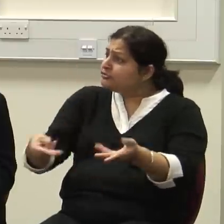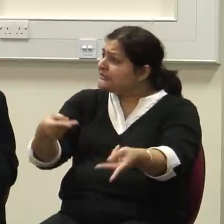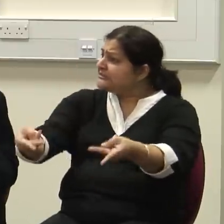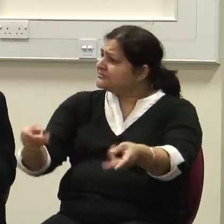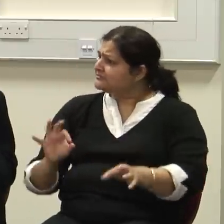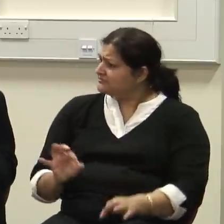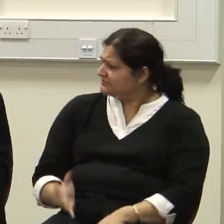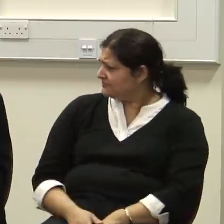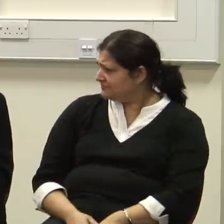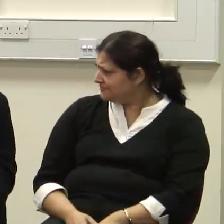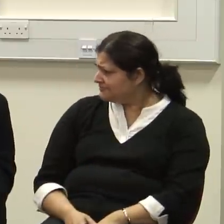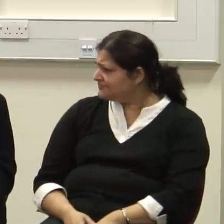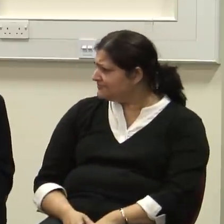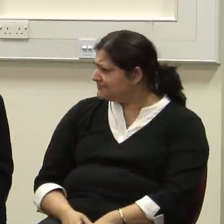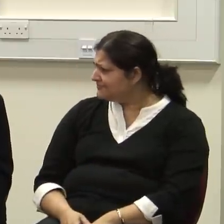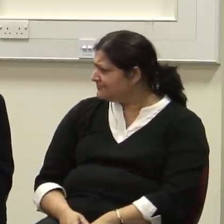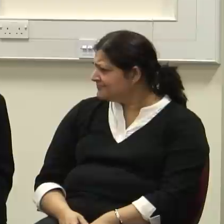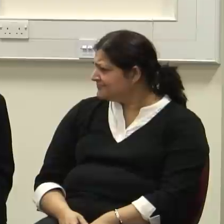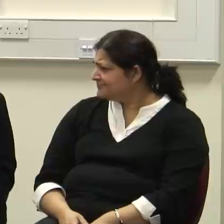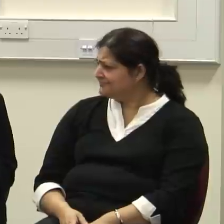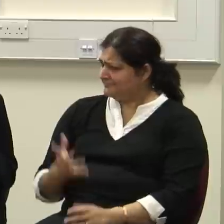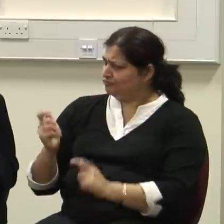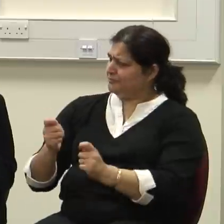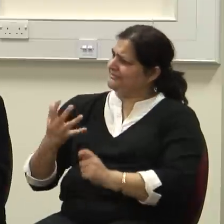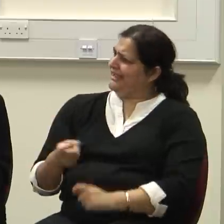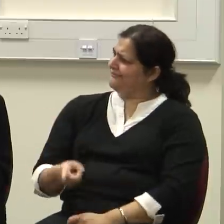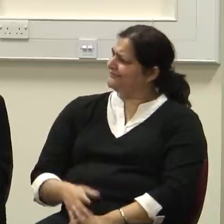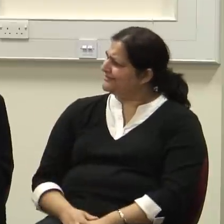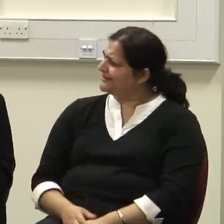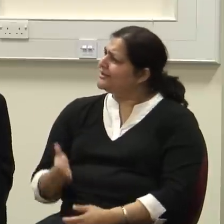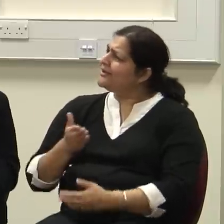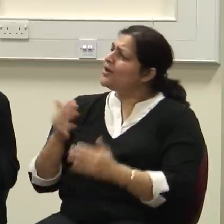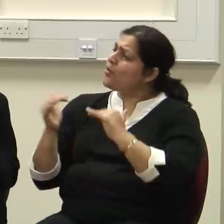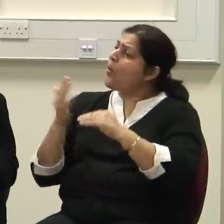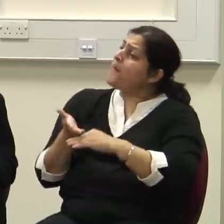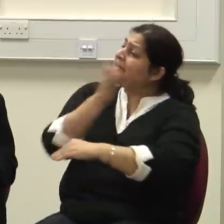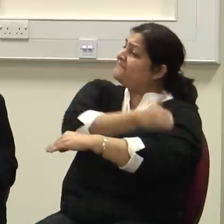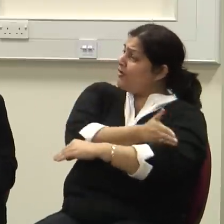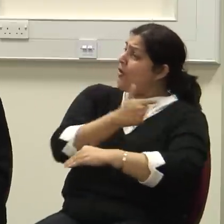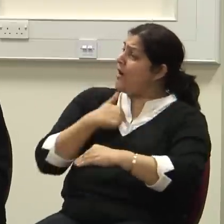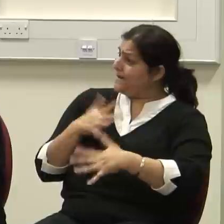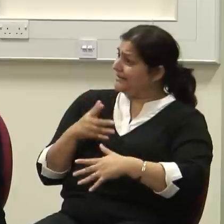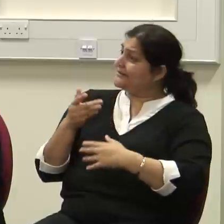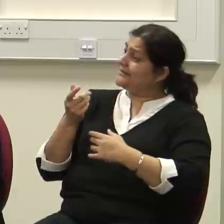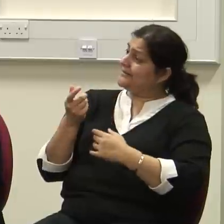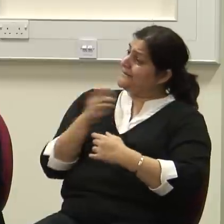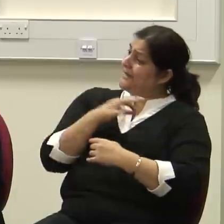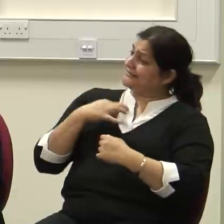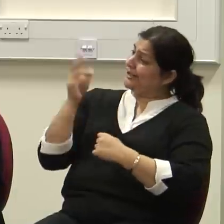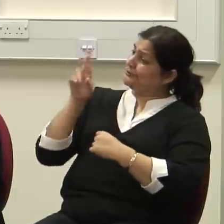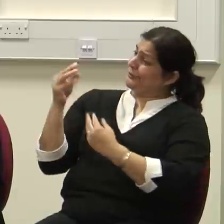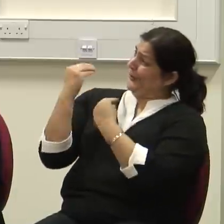I mean, you know, I started medical school before the war. I'm antique. But the system worked perfectly well then, too.